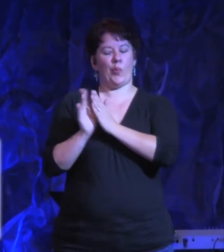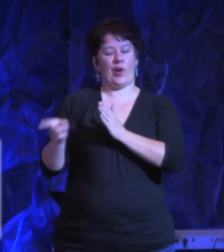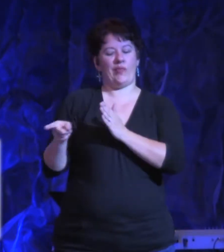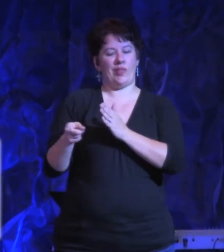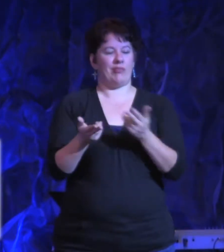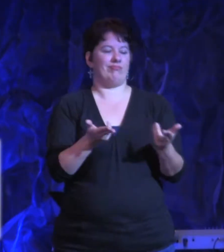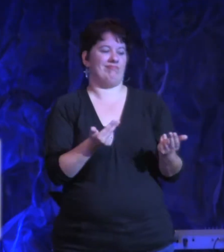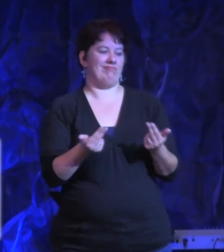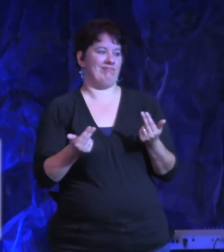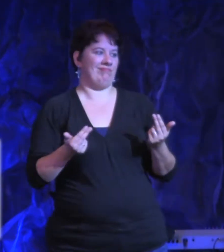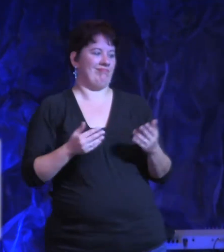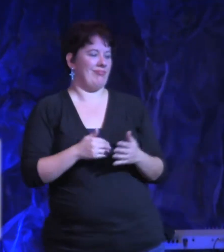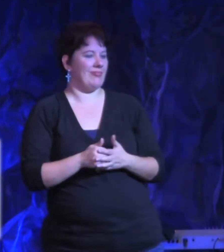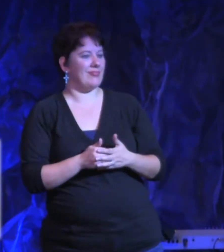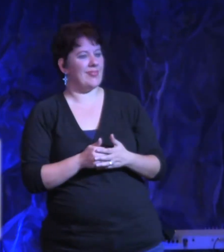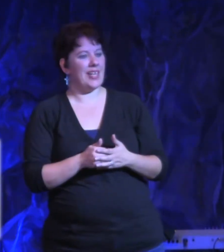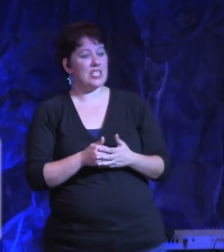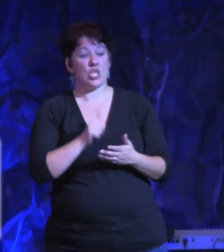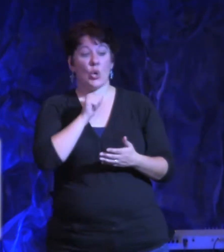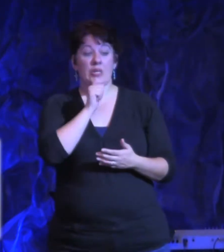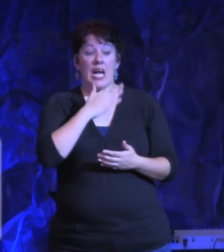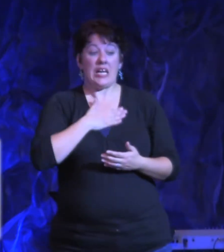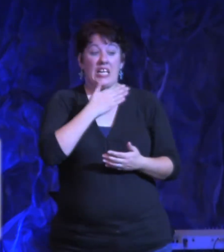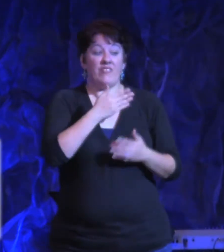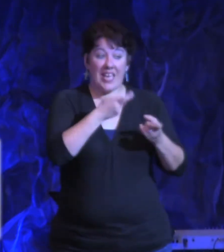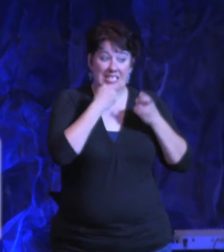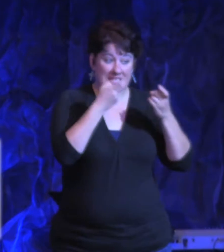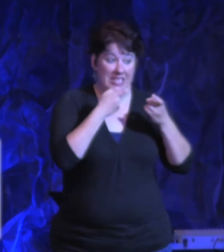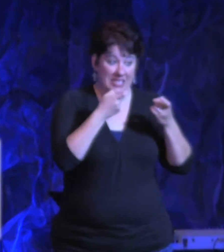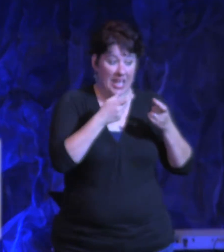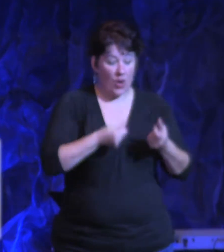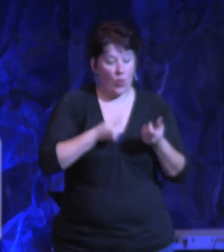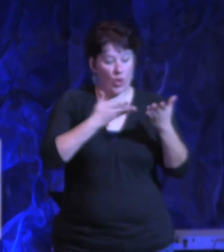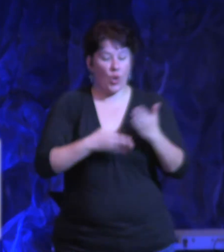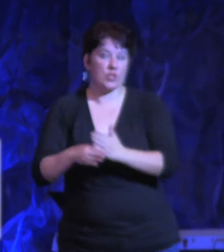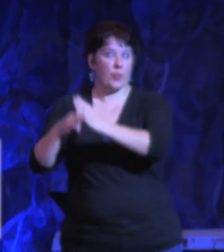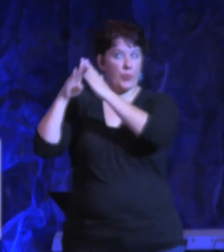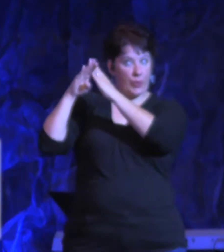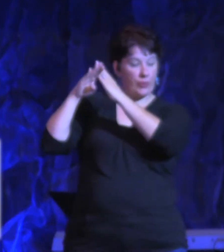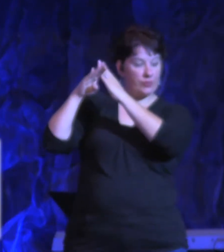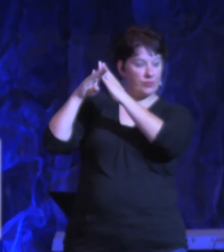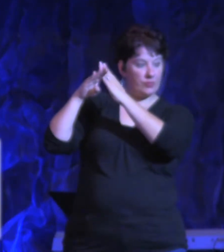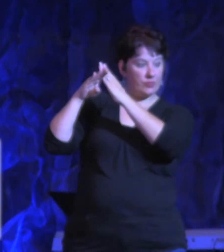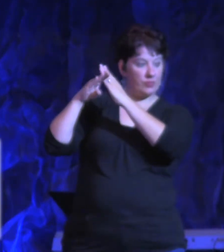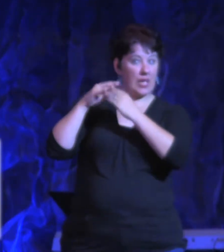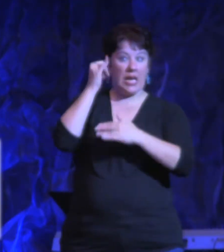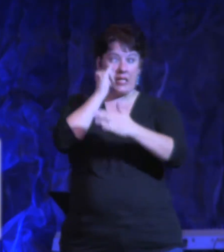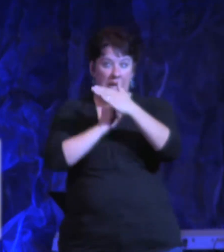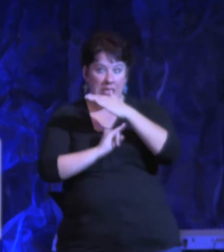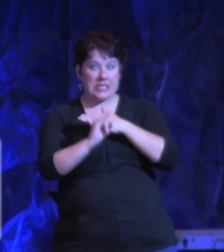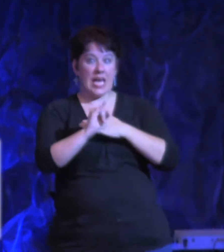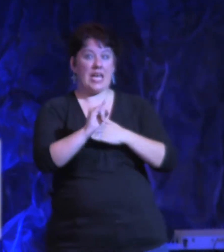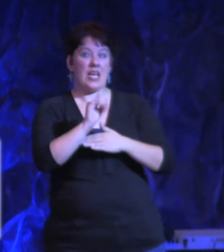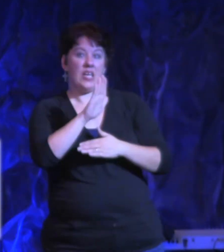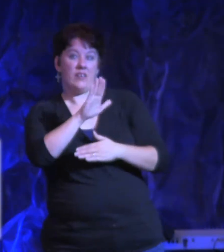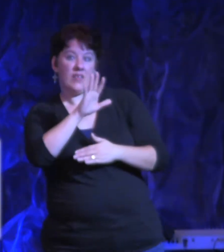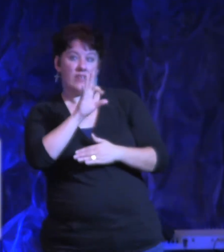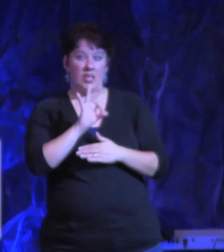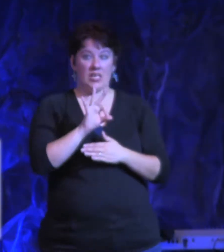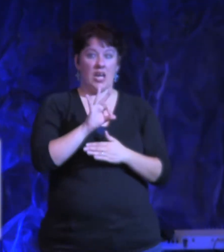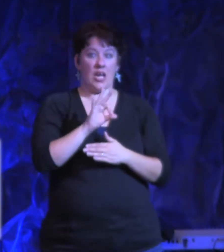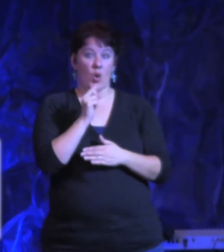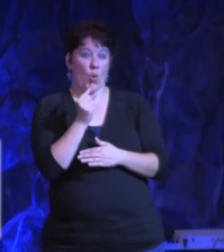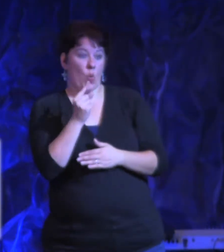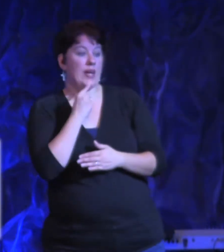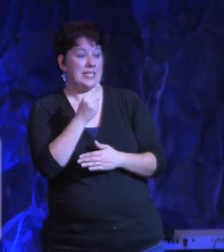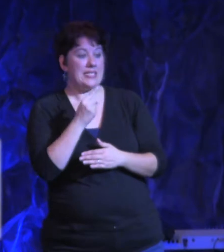listen, unconfessed sin blocks our prayers and keeps us from getting a breakthrough. In Isaiah 59.1, Behold, the Lord's hand is not